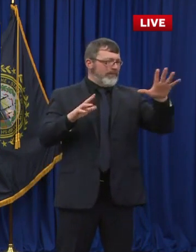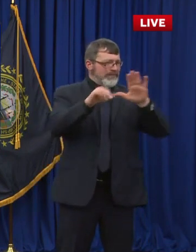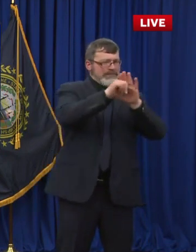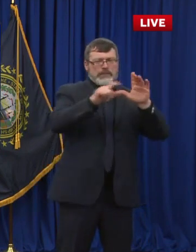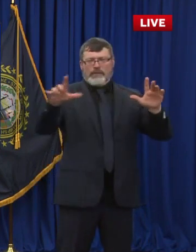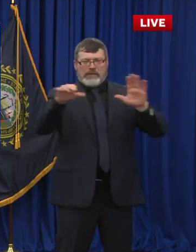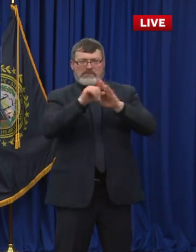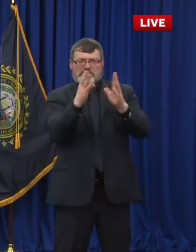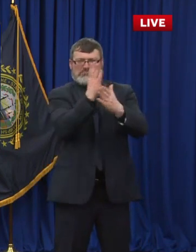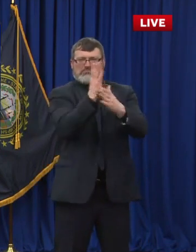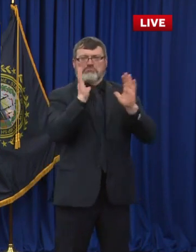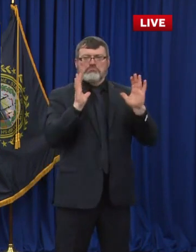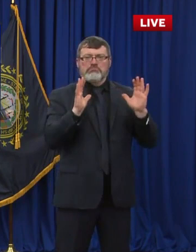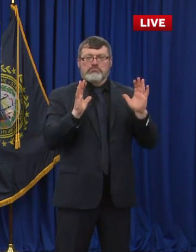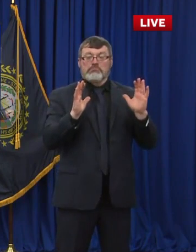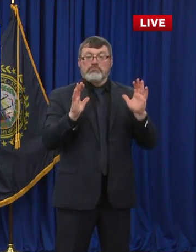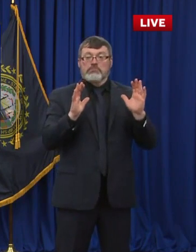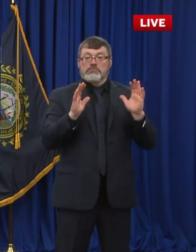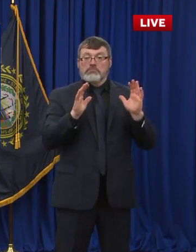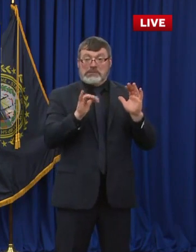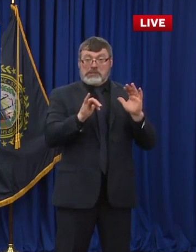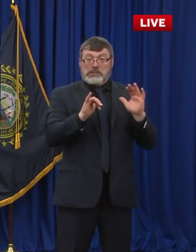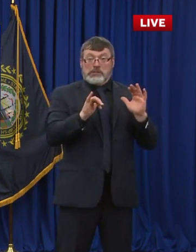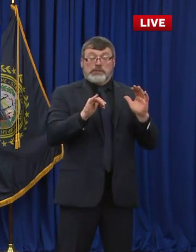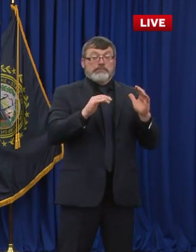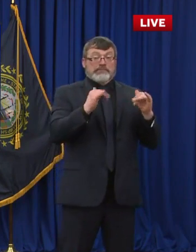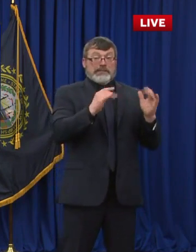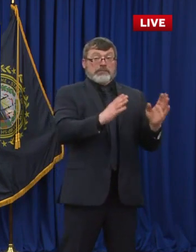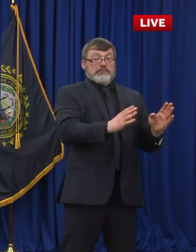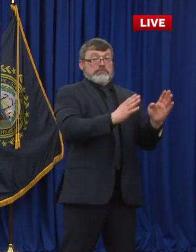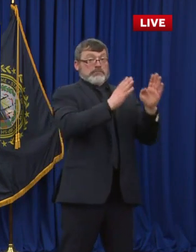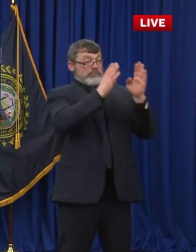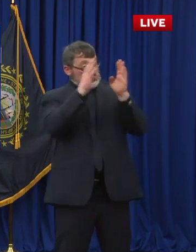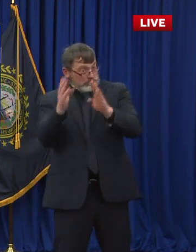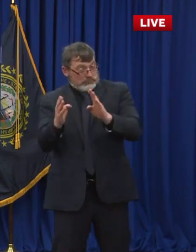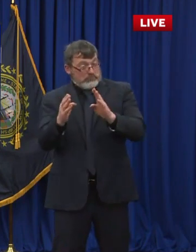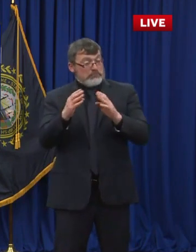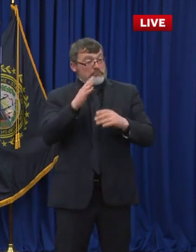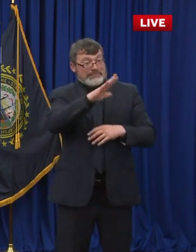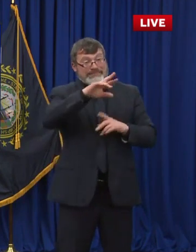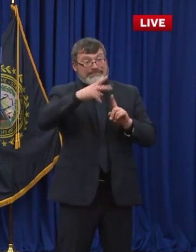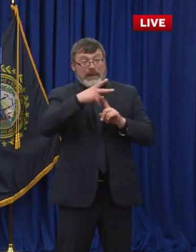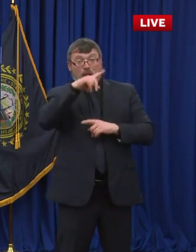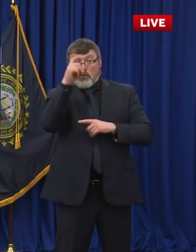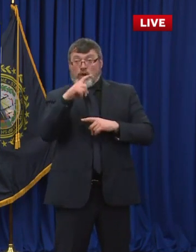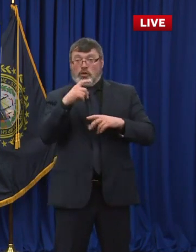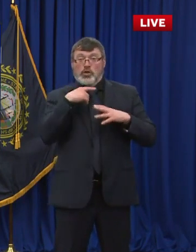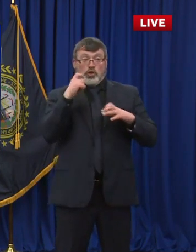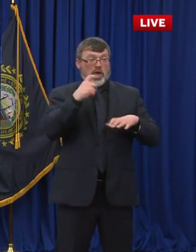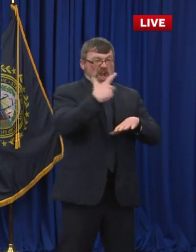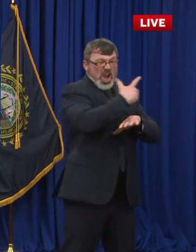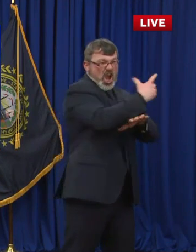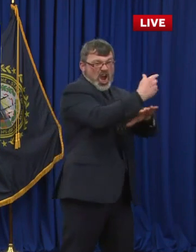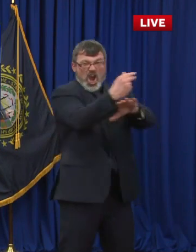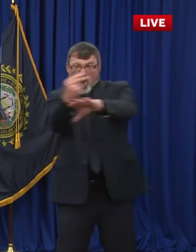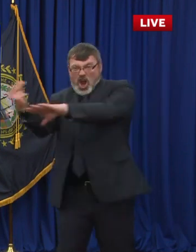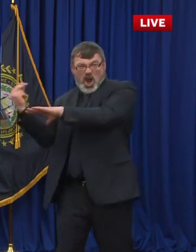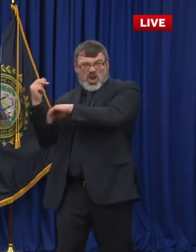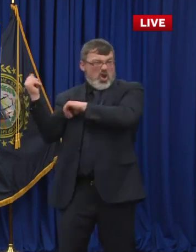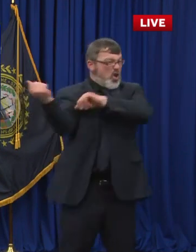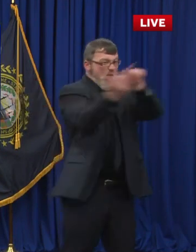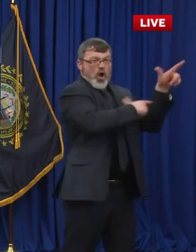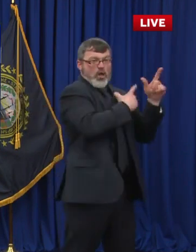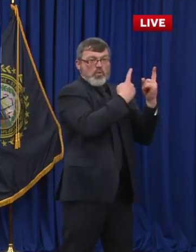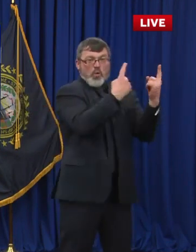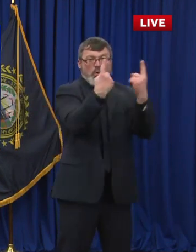terms of the second question, look, one one dose is better than none. But one dose is not effective against preventing hospitalization or